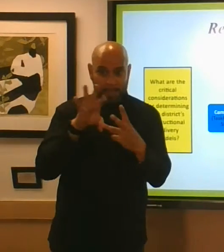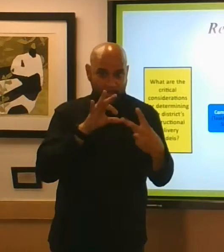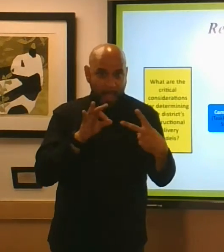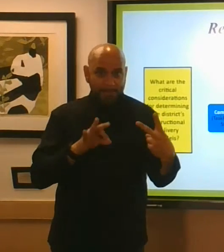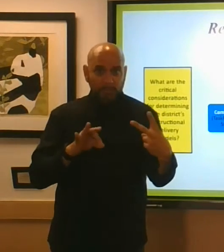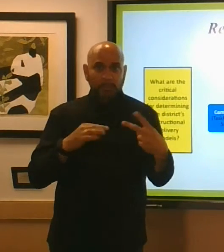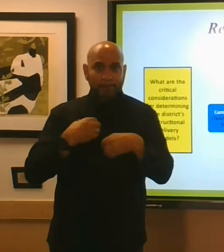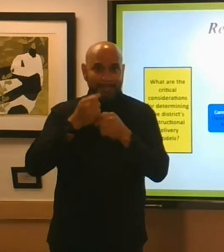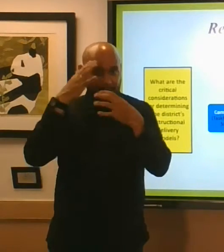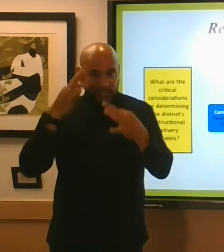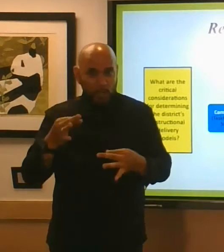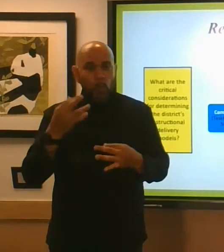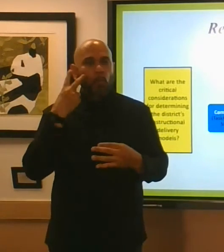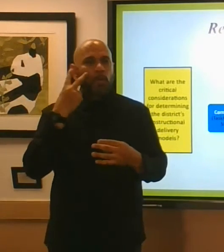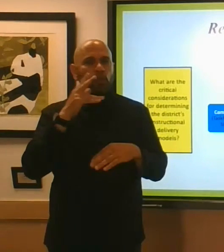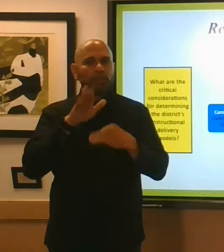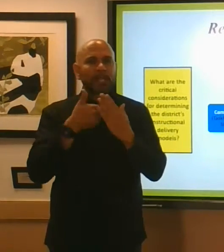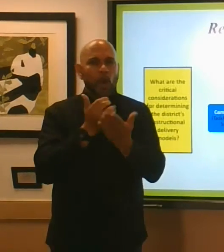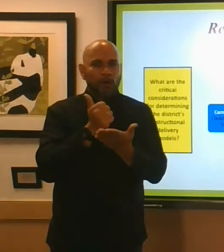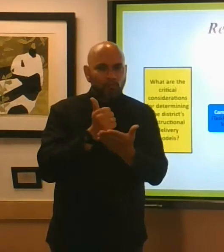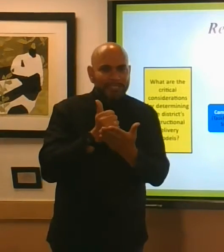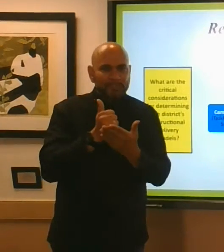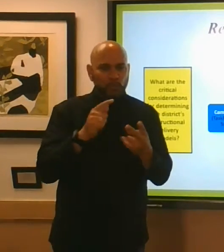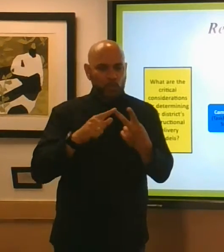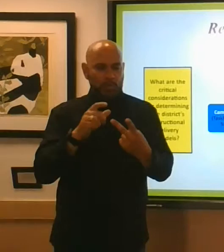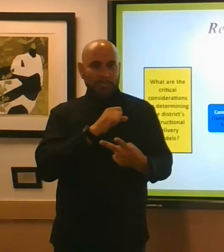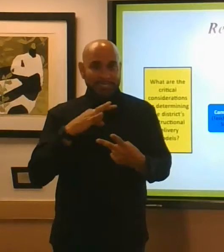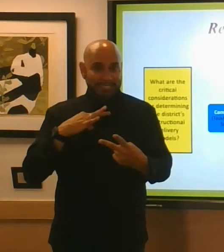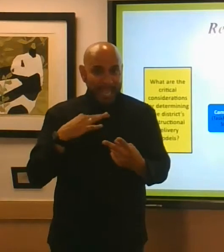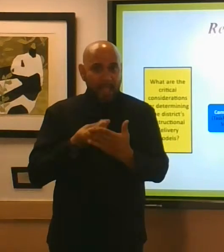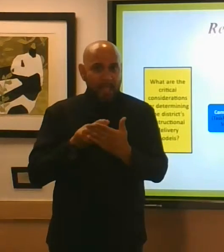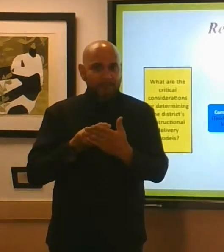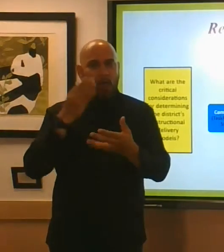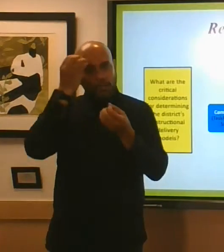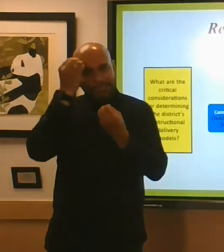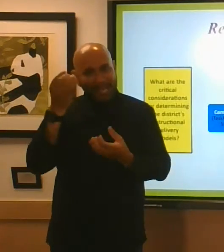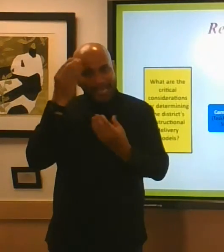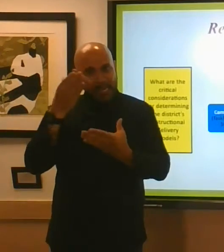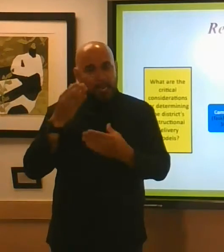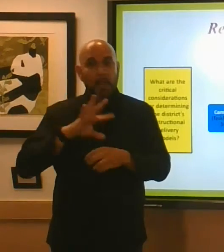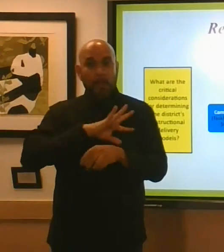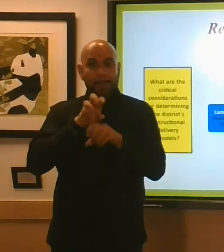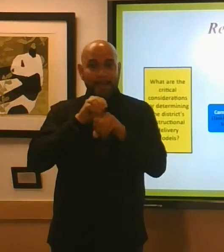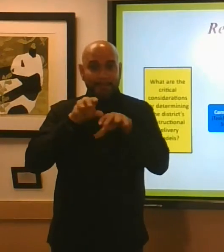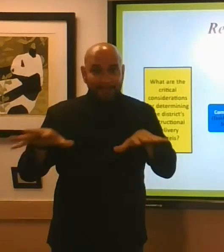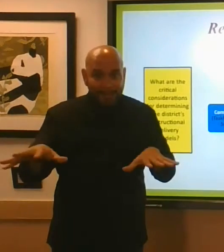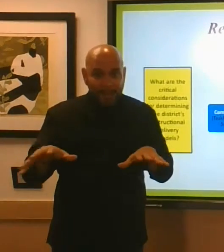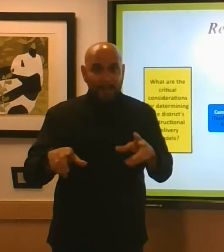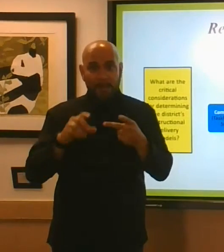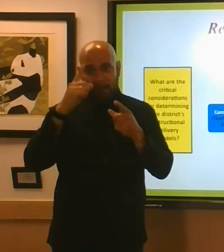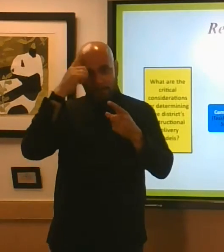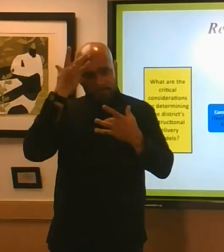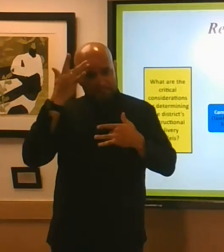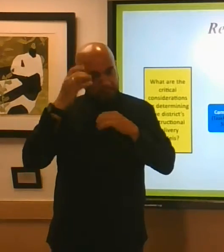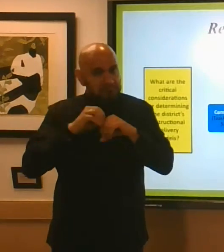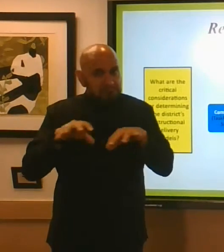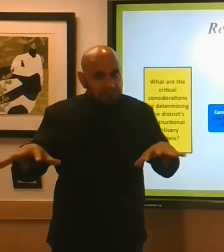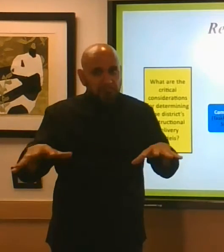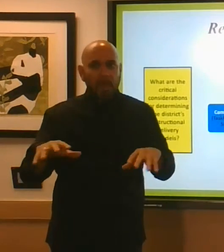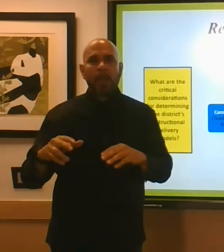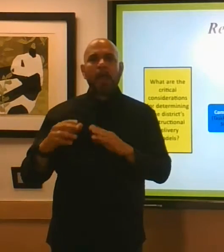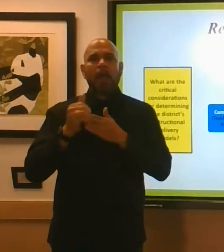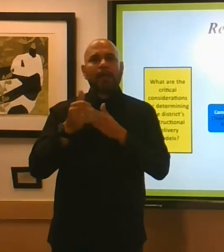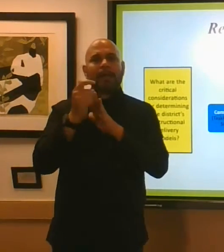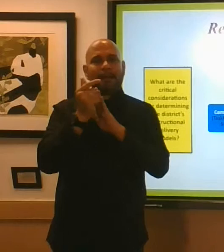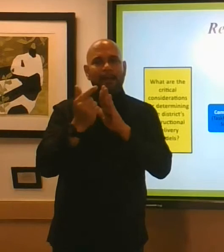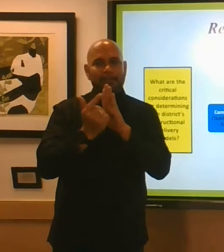several things we looked at our resources funding and staff resources our data pandemic data survey data our guidelines from the georgia